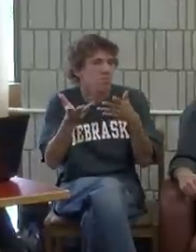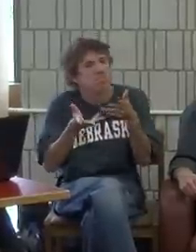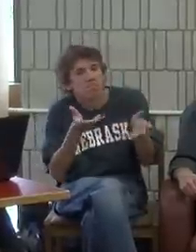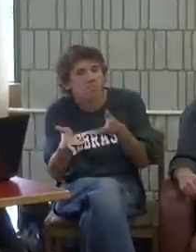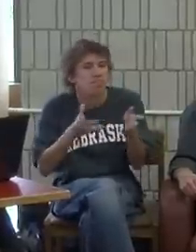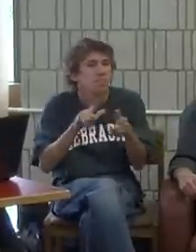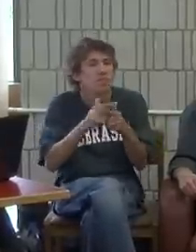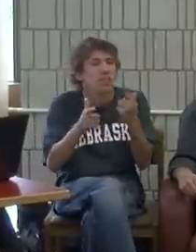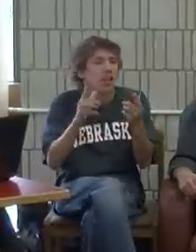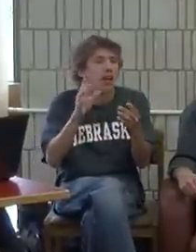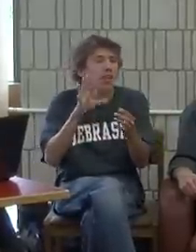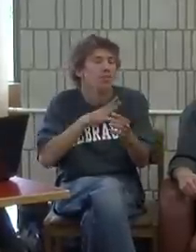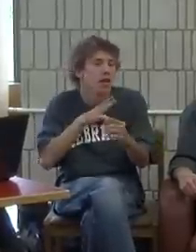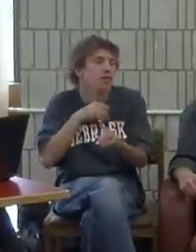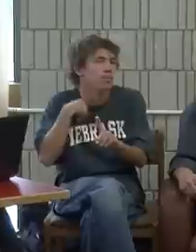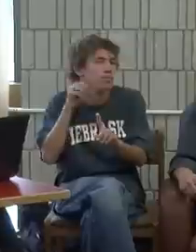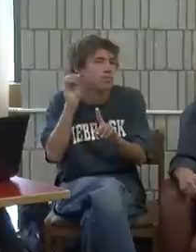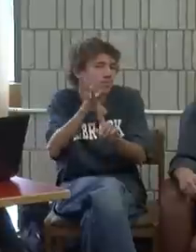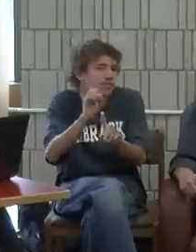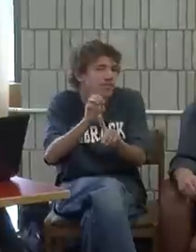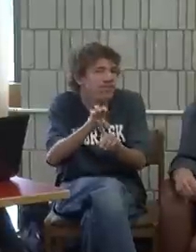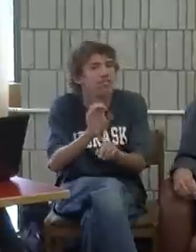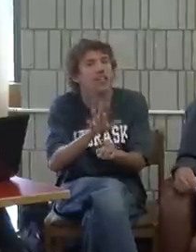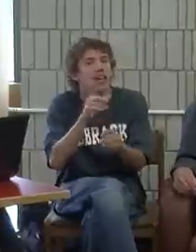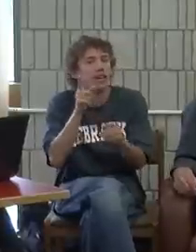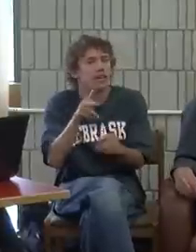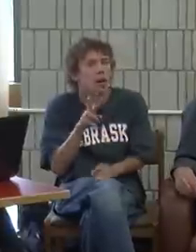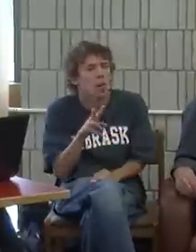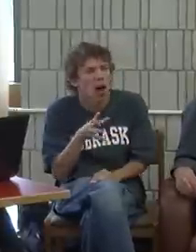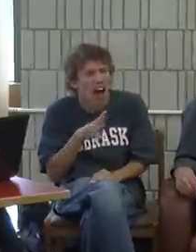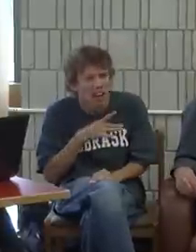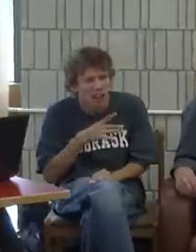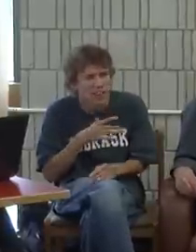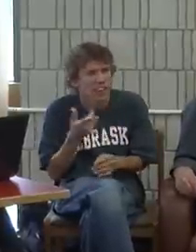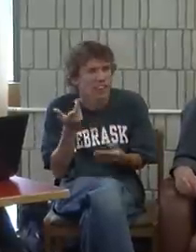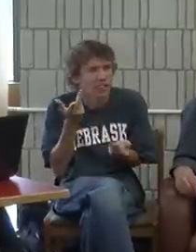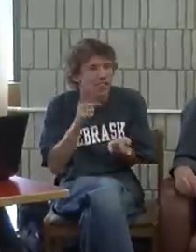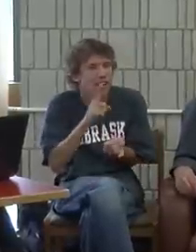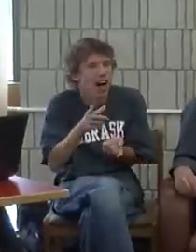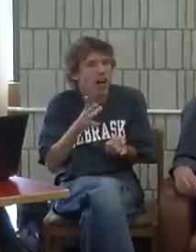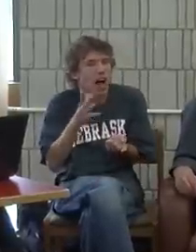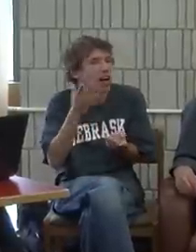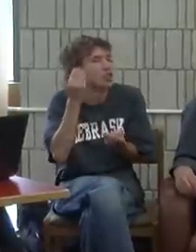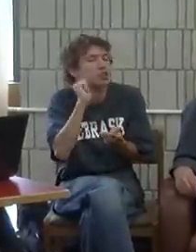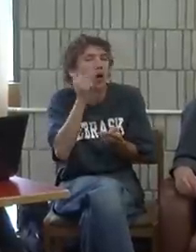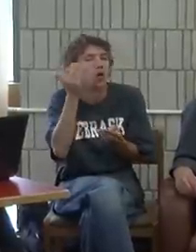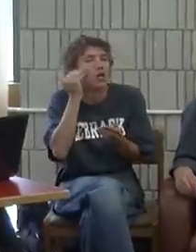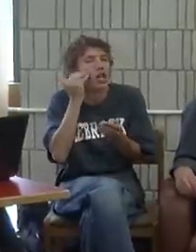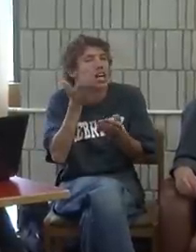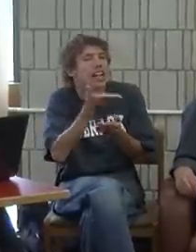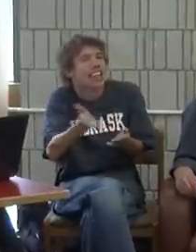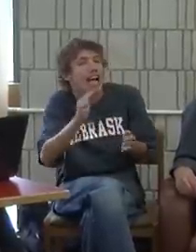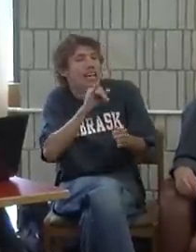and we formally interacted and I exposed him to all those things and he thought it was cool and